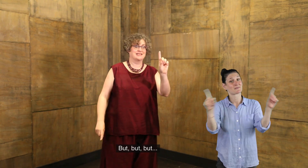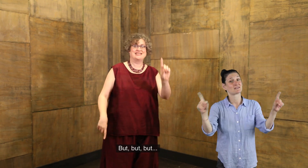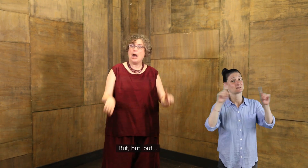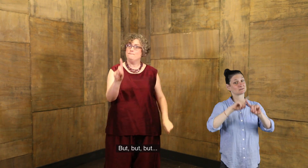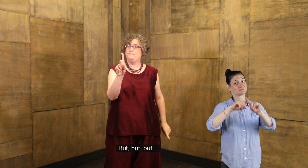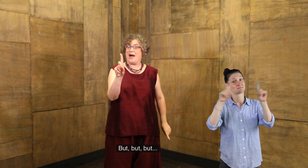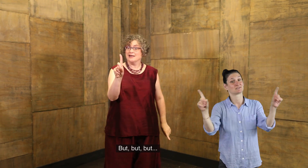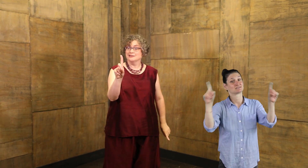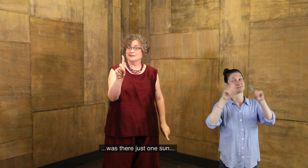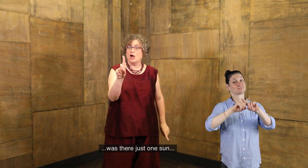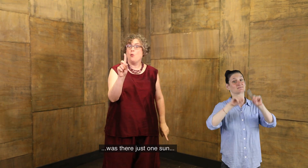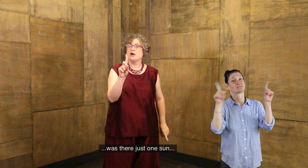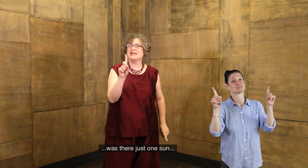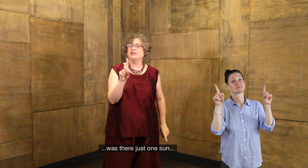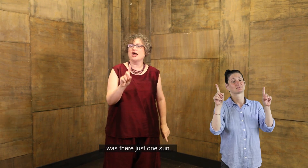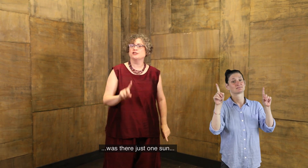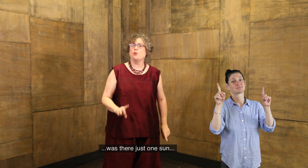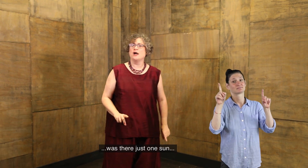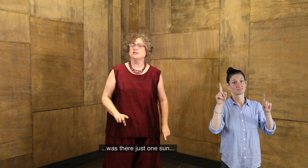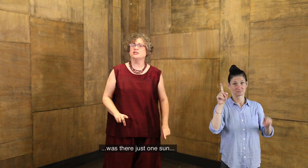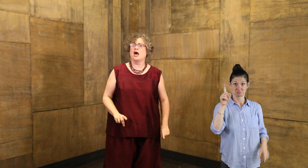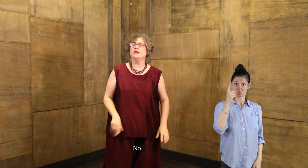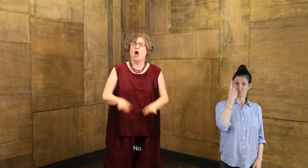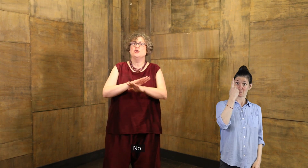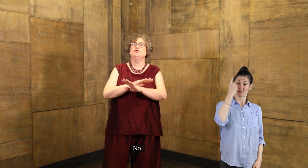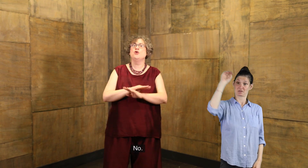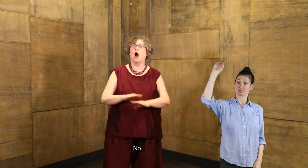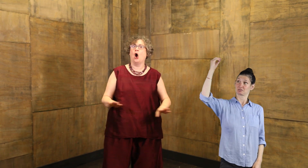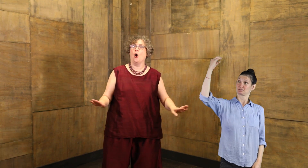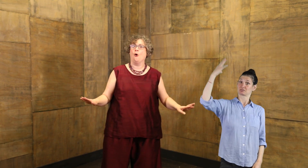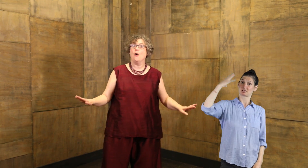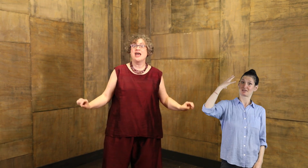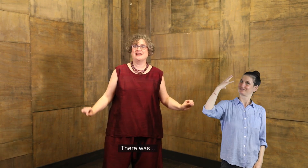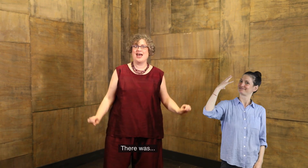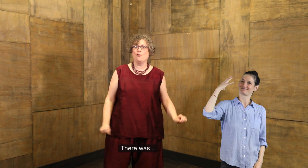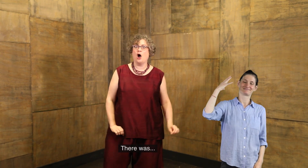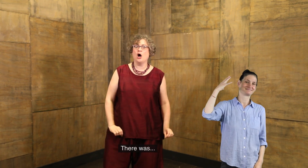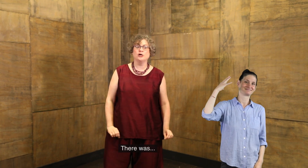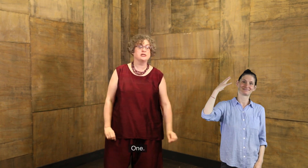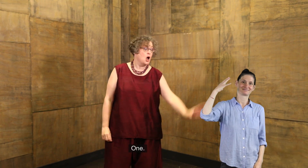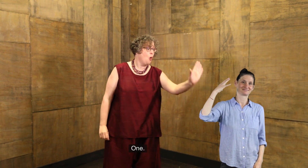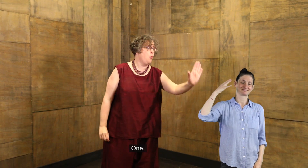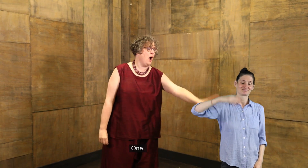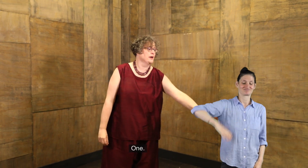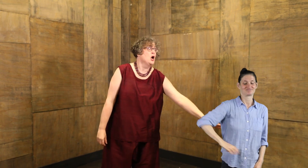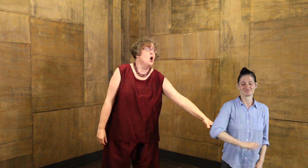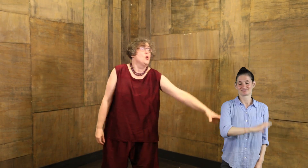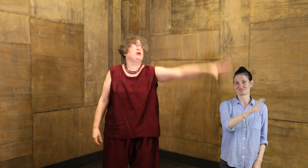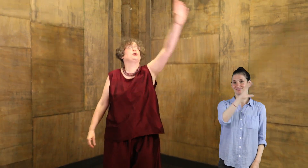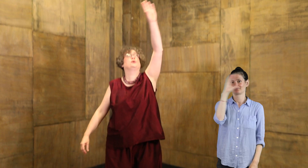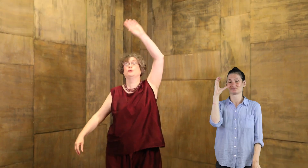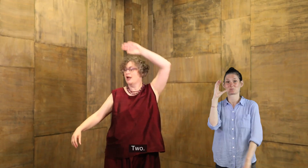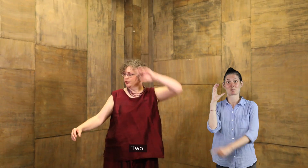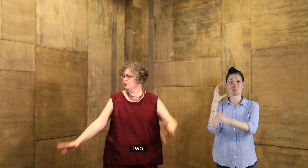but, but, was there just one sun? No, there was one,